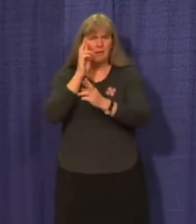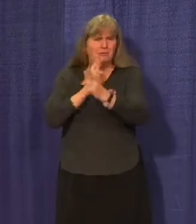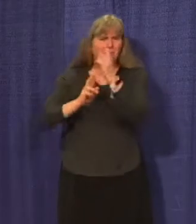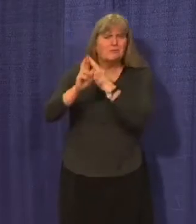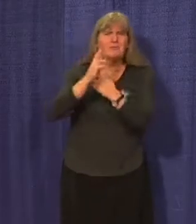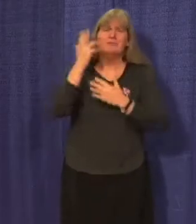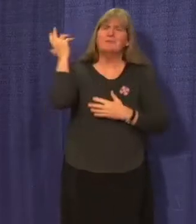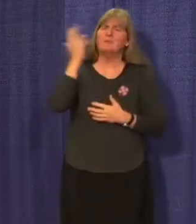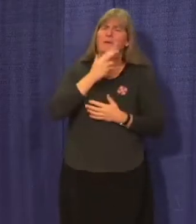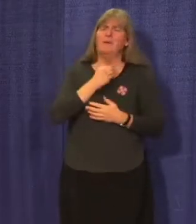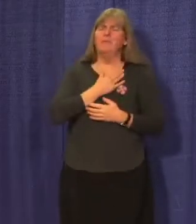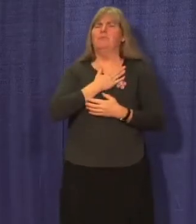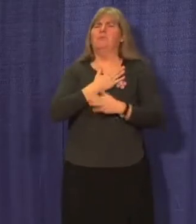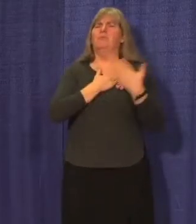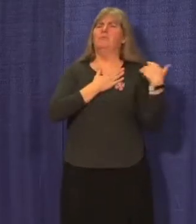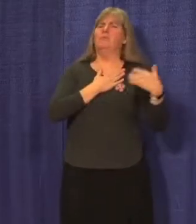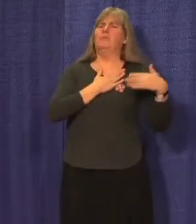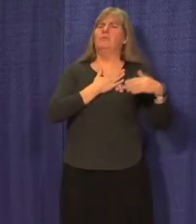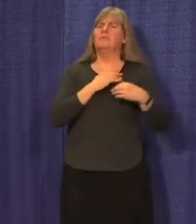is inspiring.